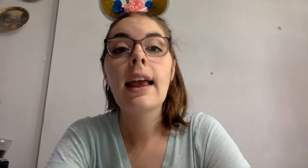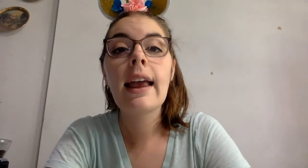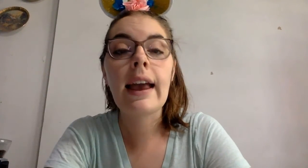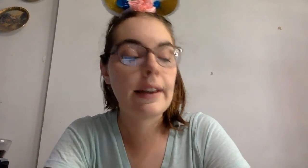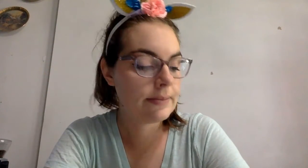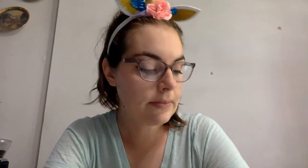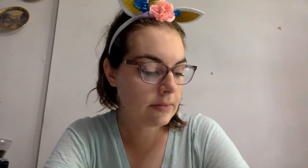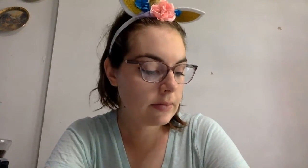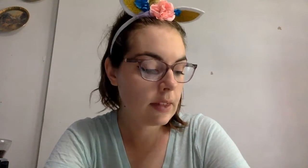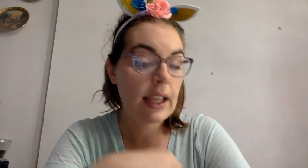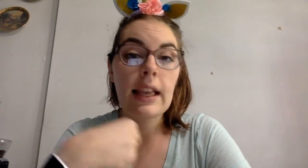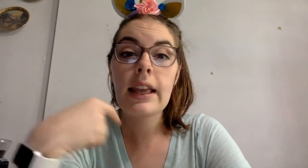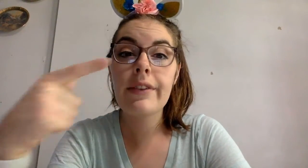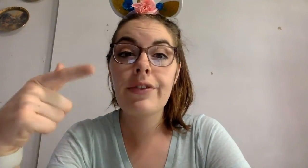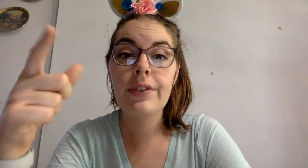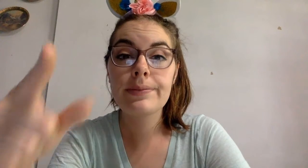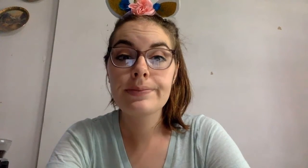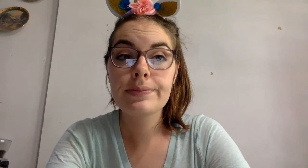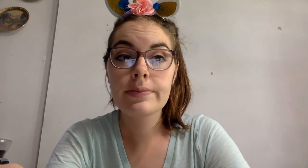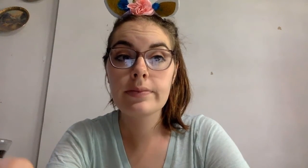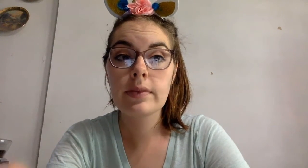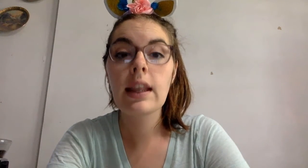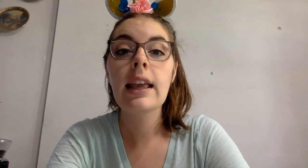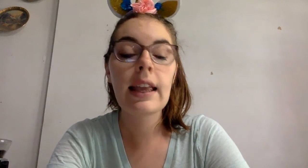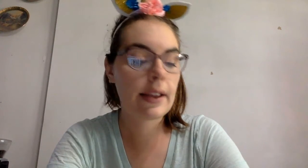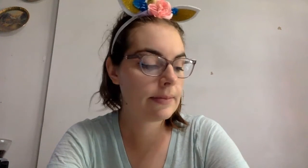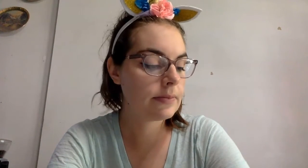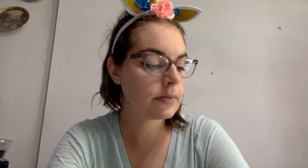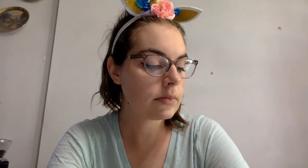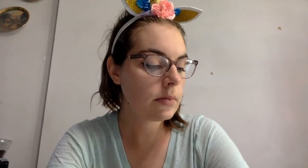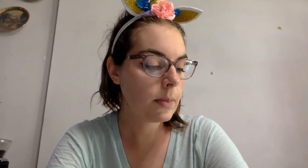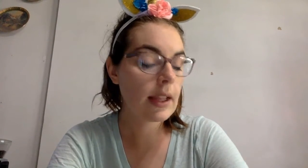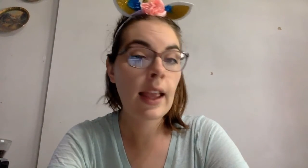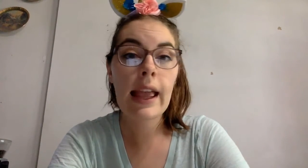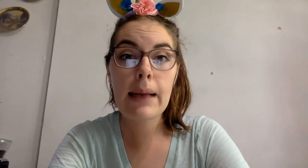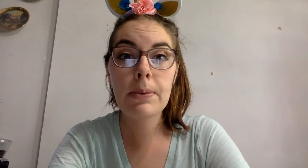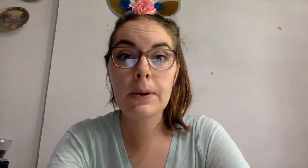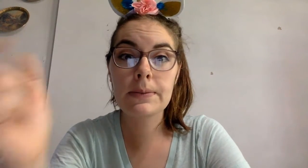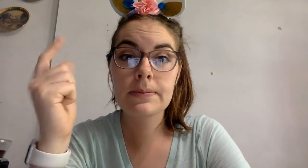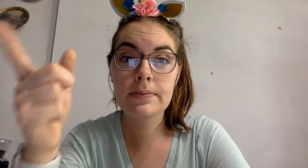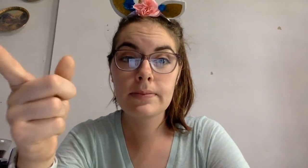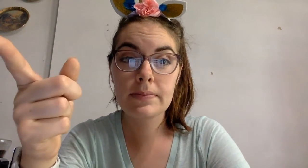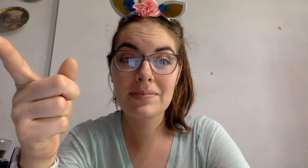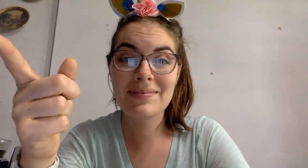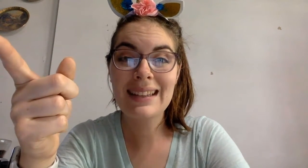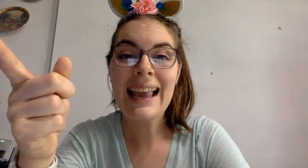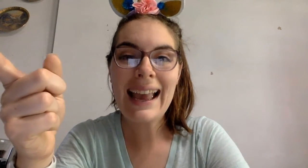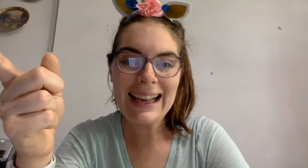Eh. If. Eh. Apple. Eh.